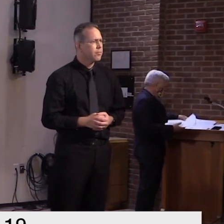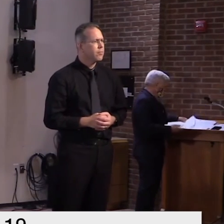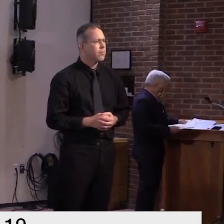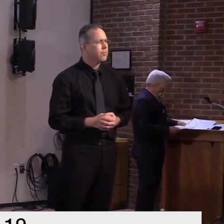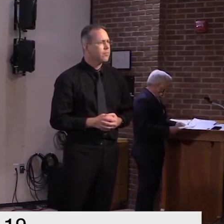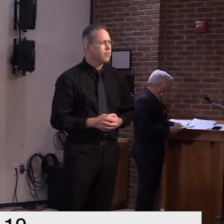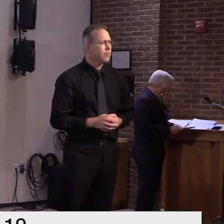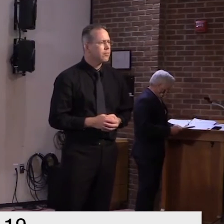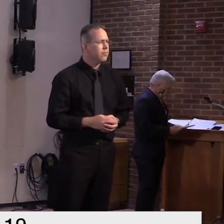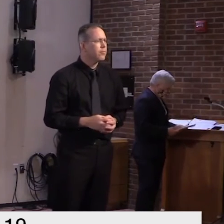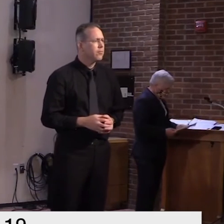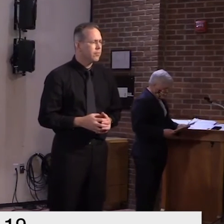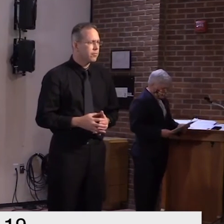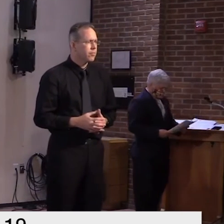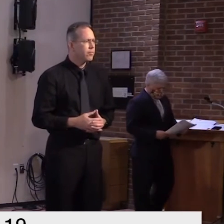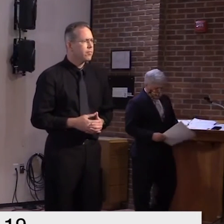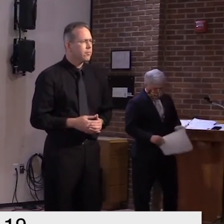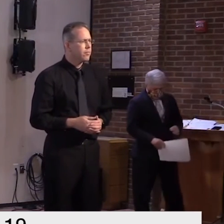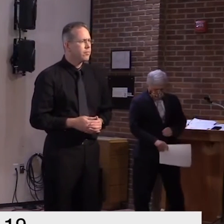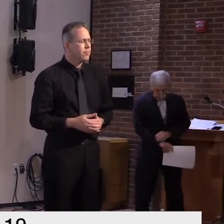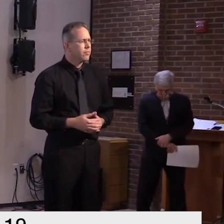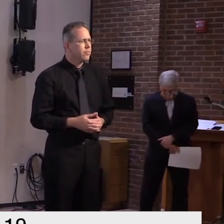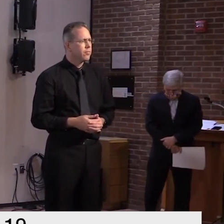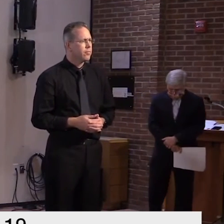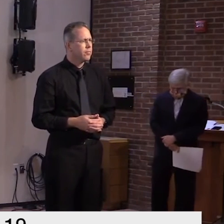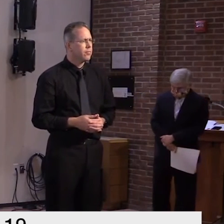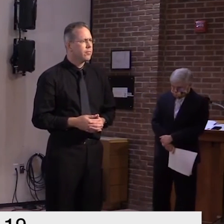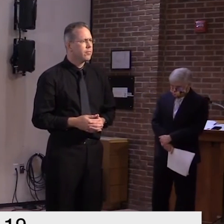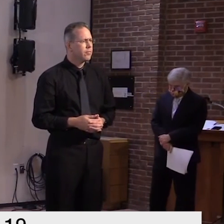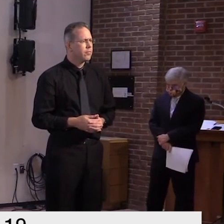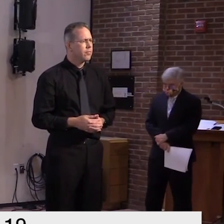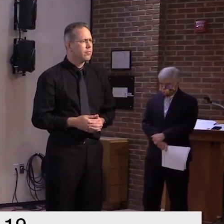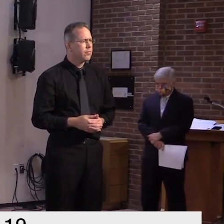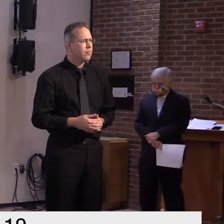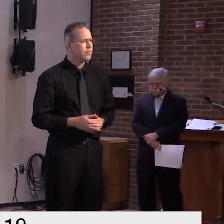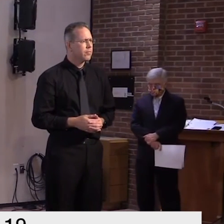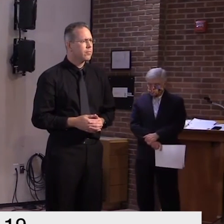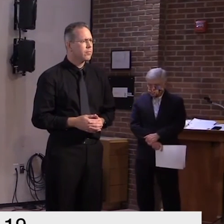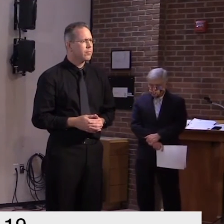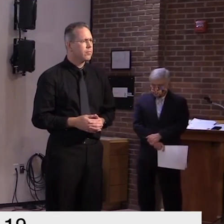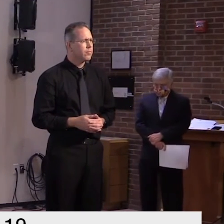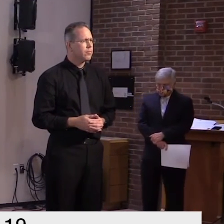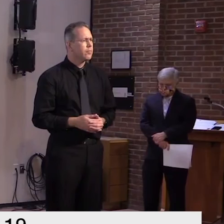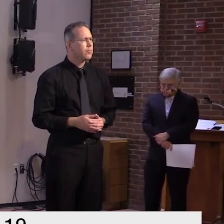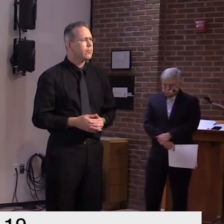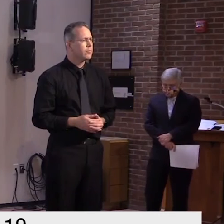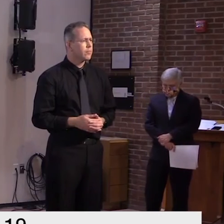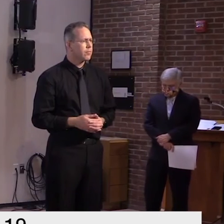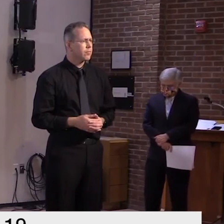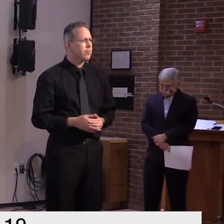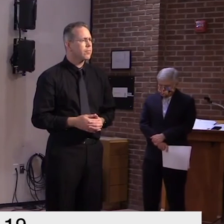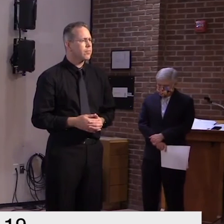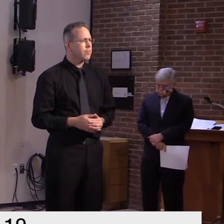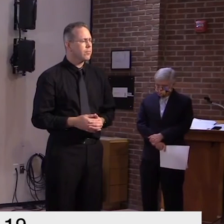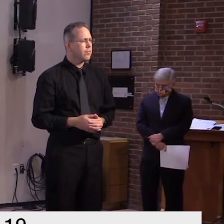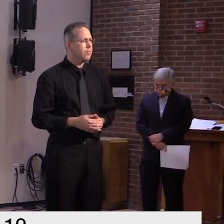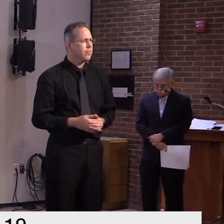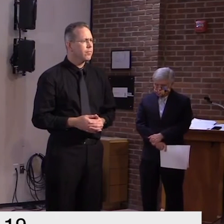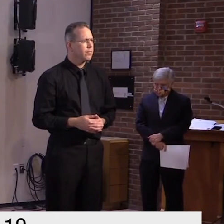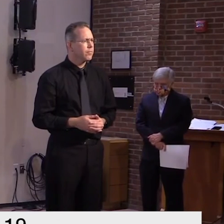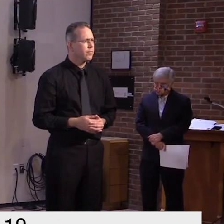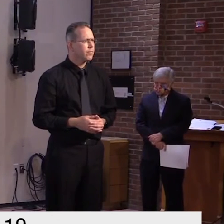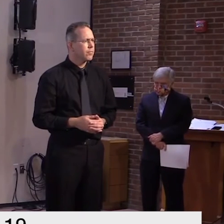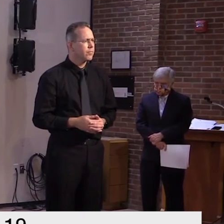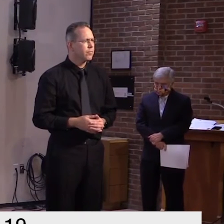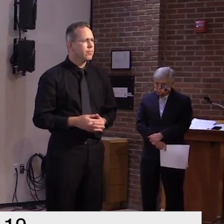about how how quickly those outbreaks spread and how quickly sort of things became overwhelmed at at the